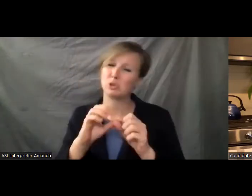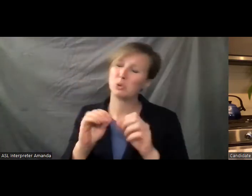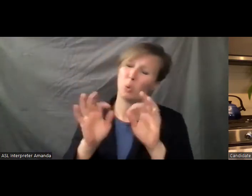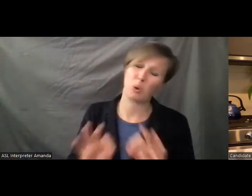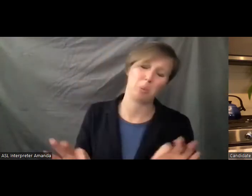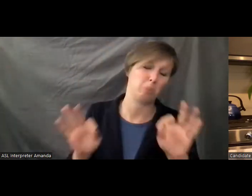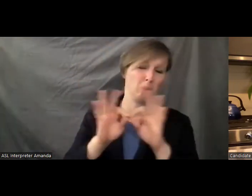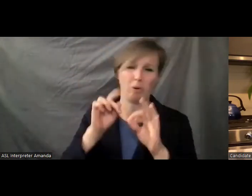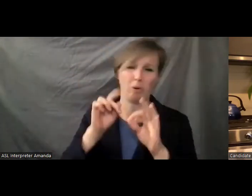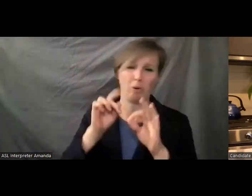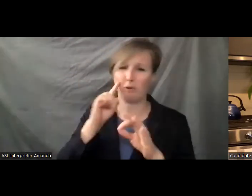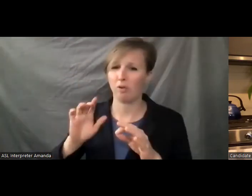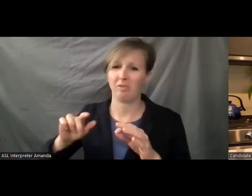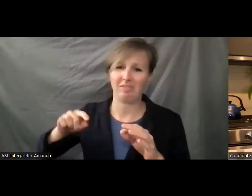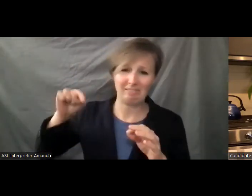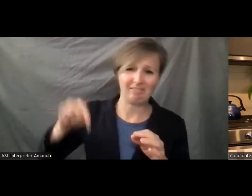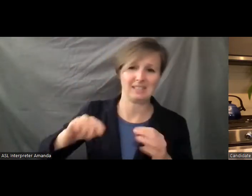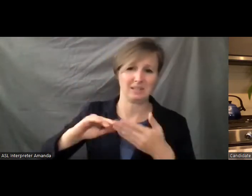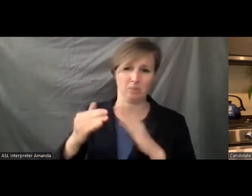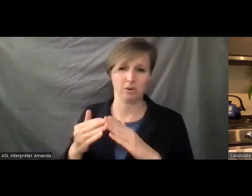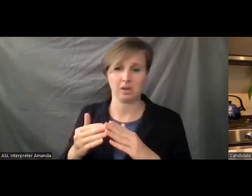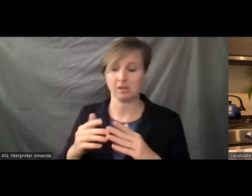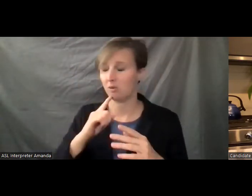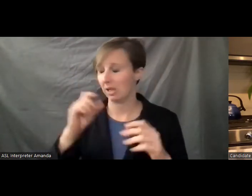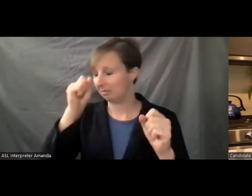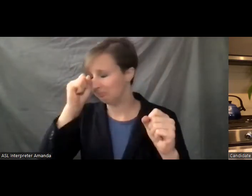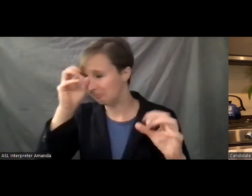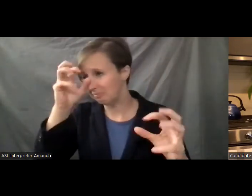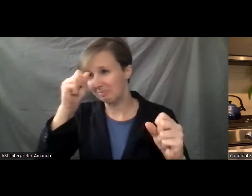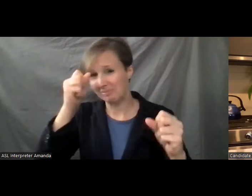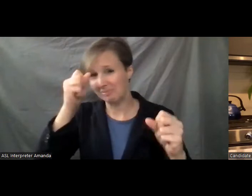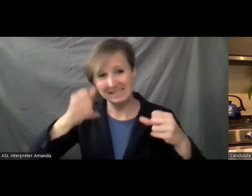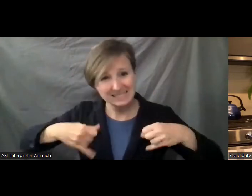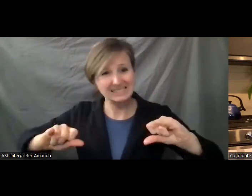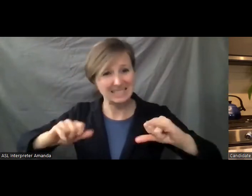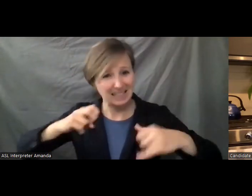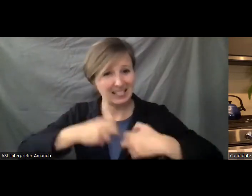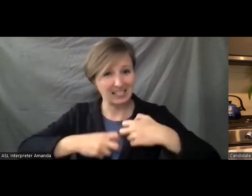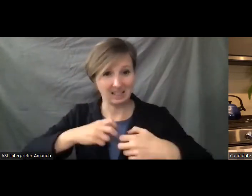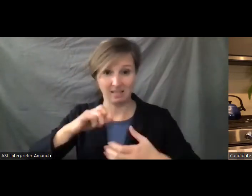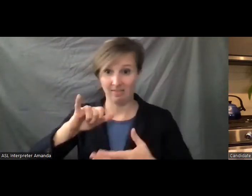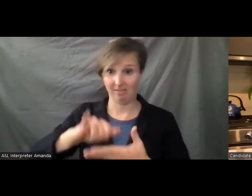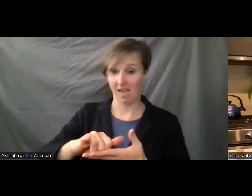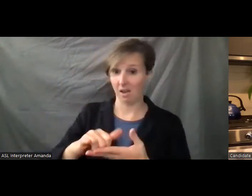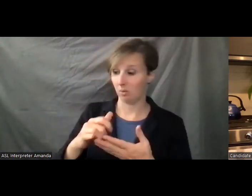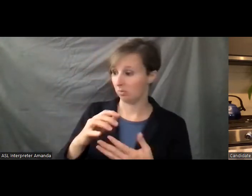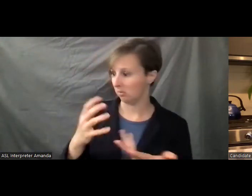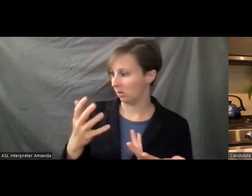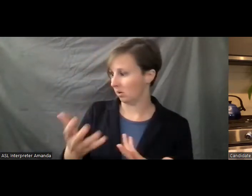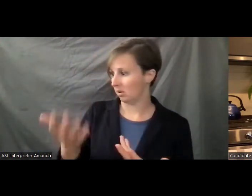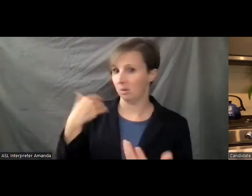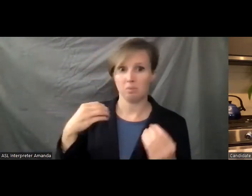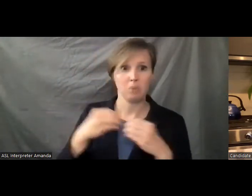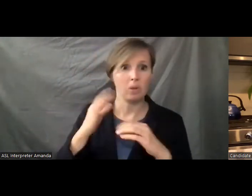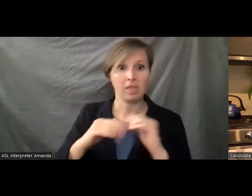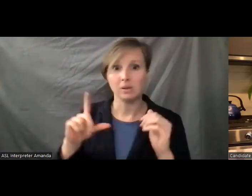So it's mind-boggling to me that this continues to be an issue to this day. And this was more than 20